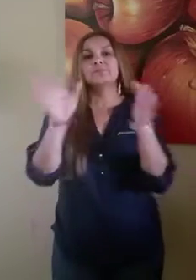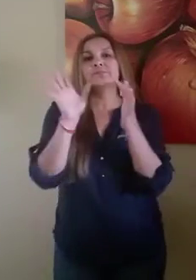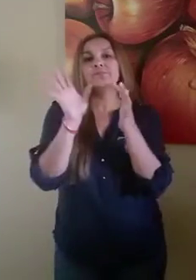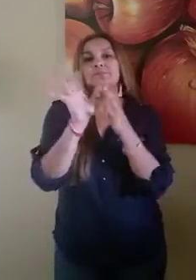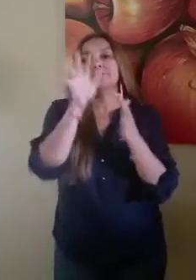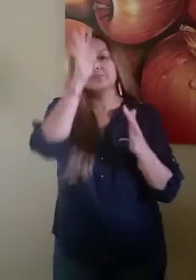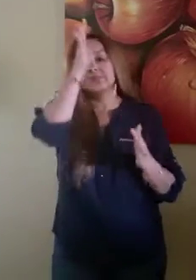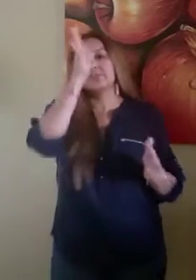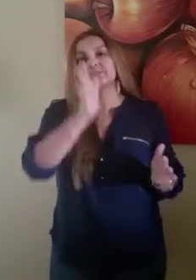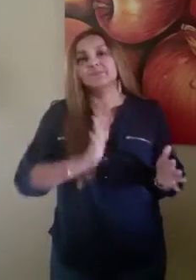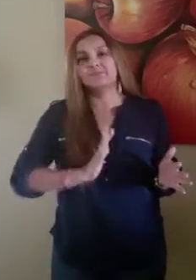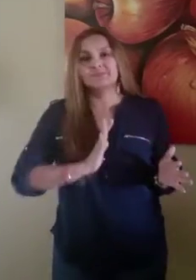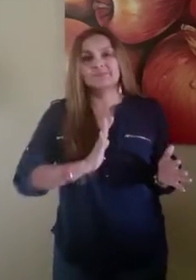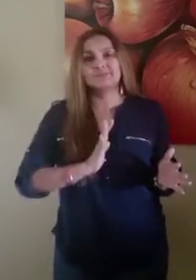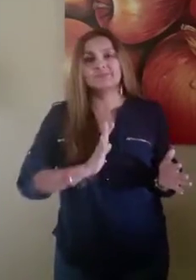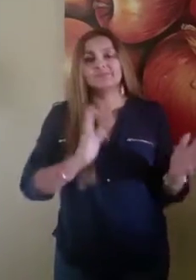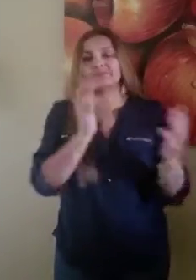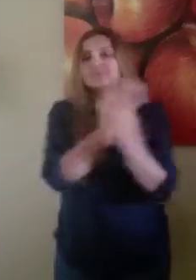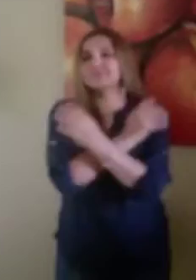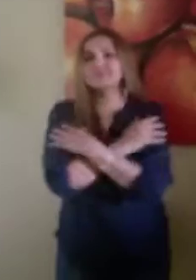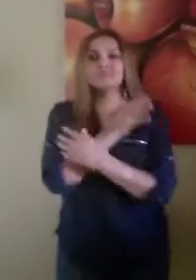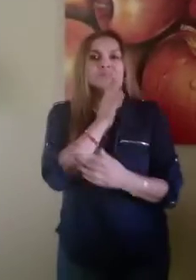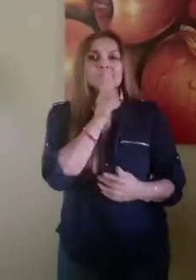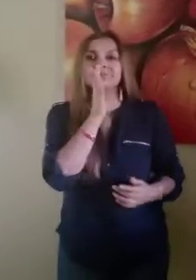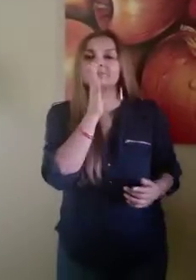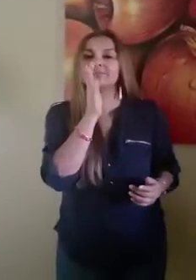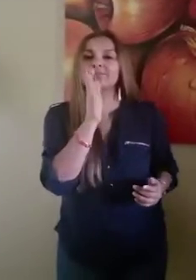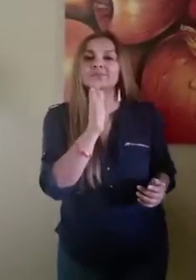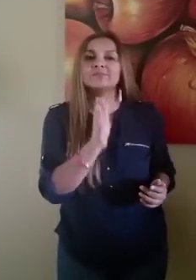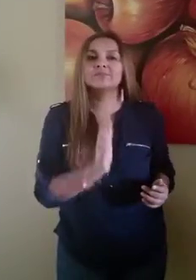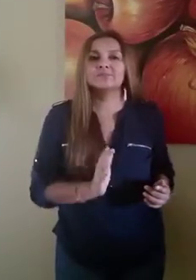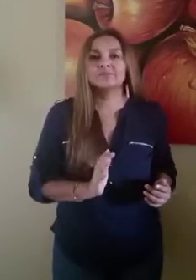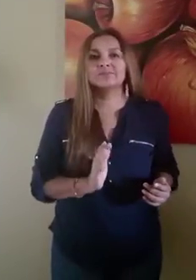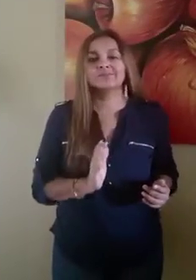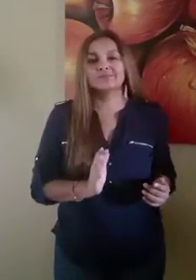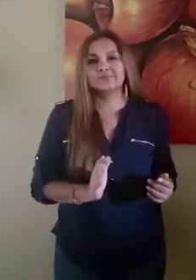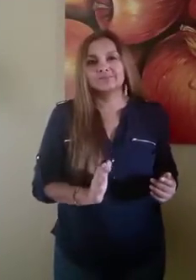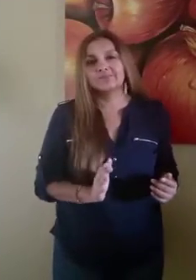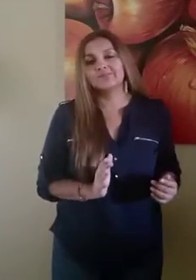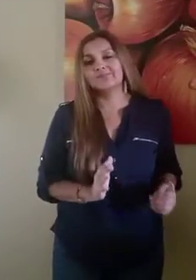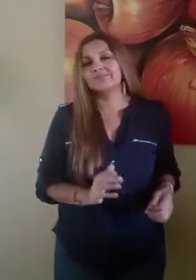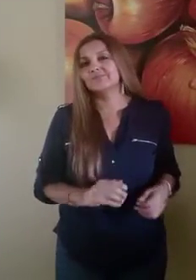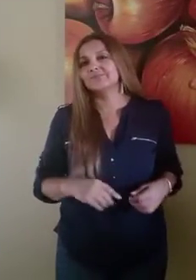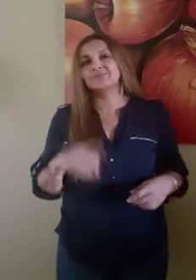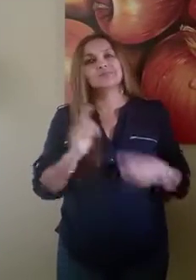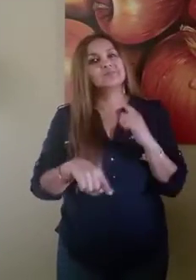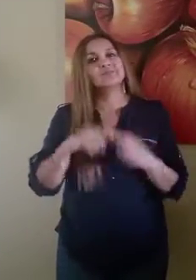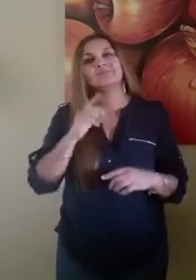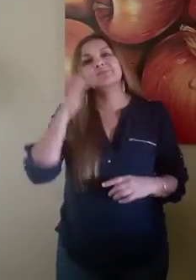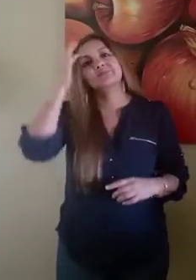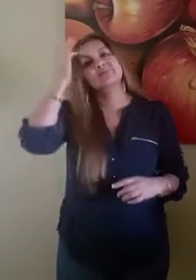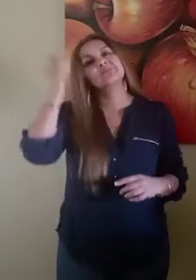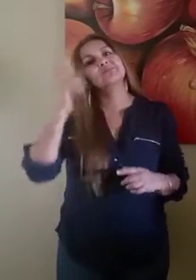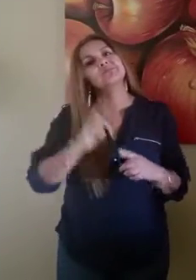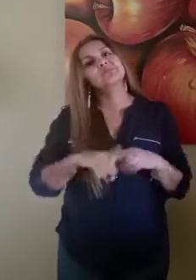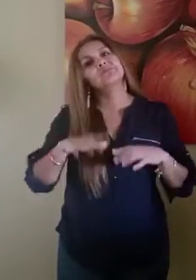When a man loves a woman, can't keep his mind on nothing